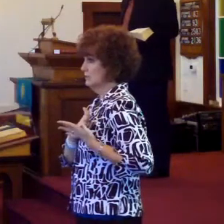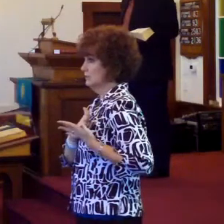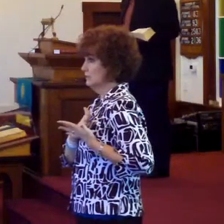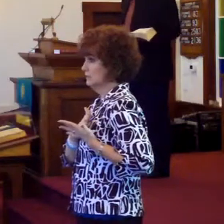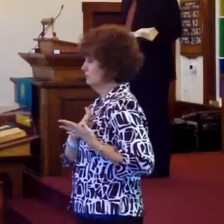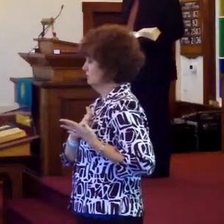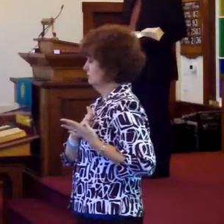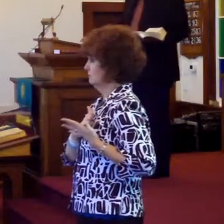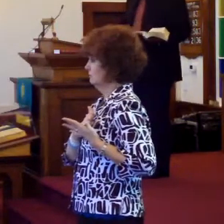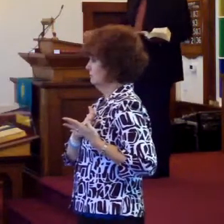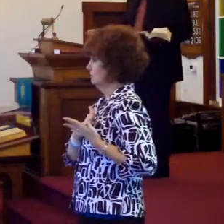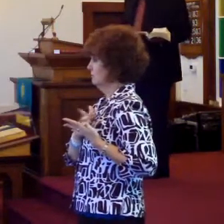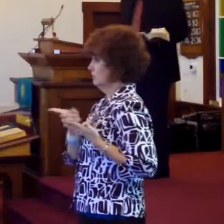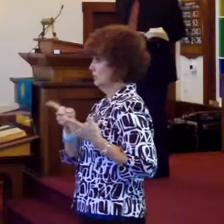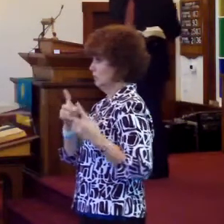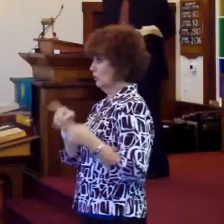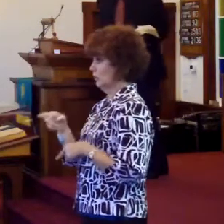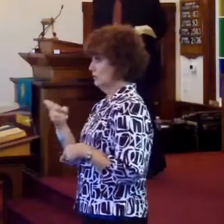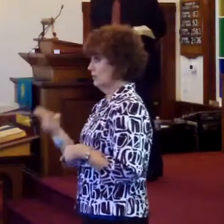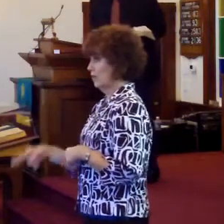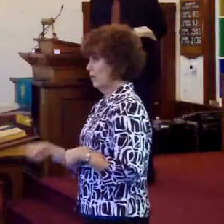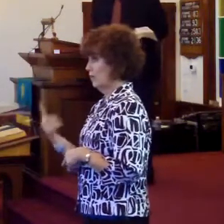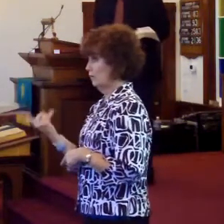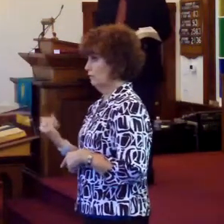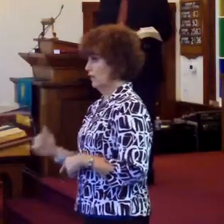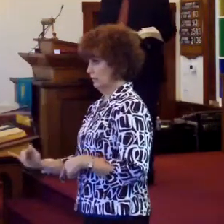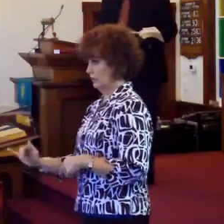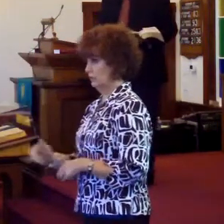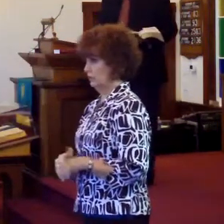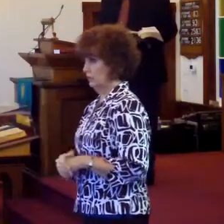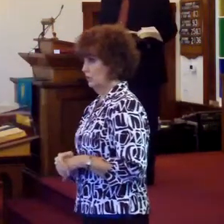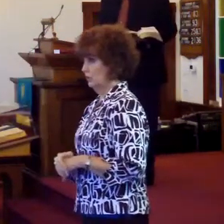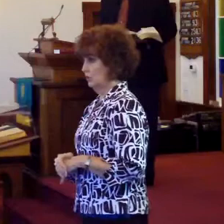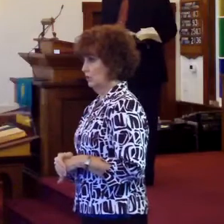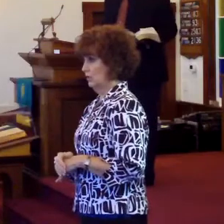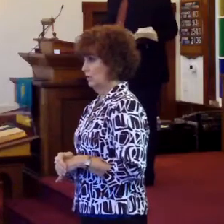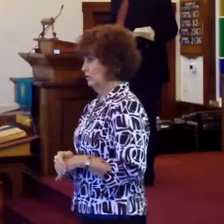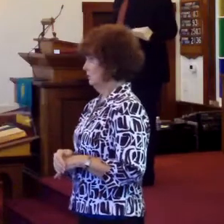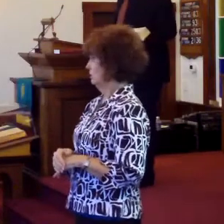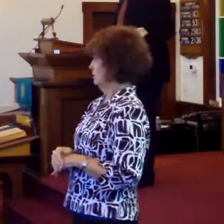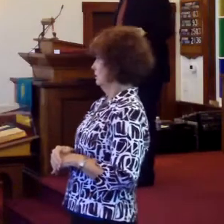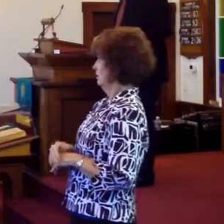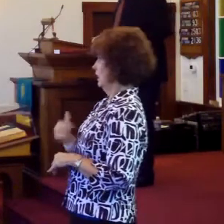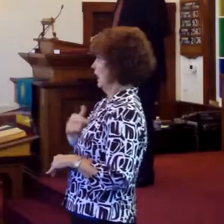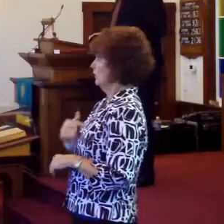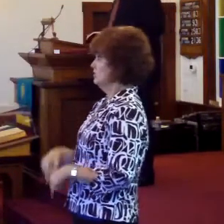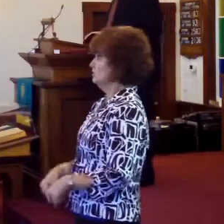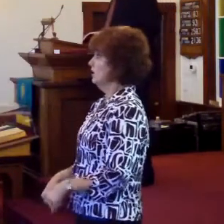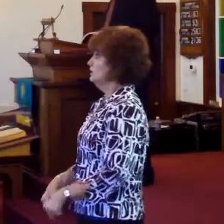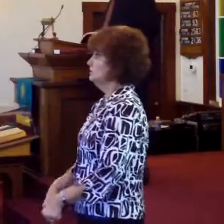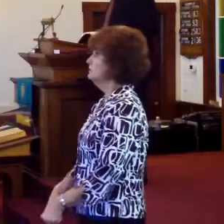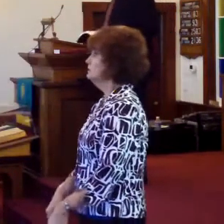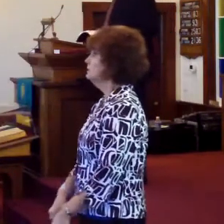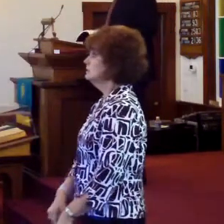And you'll be going to hell forever and forever. I tell you what, I started shaking.